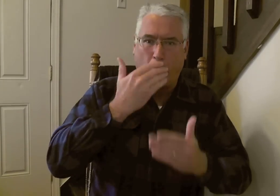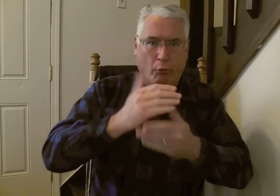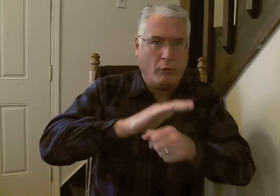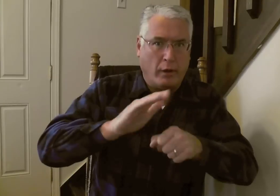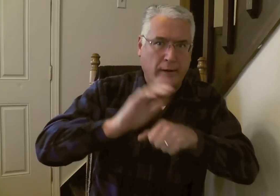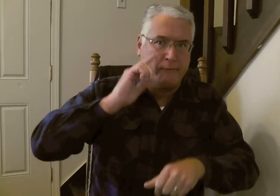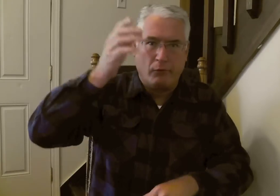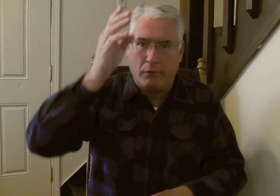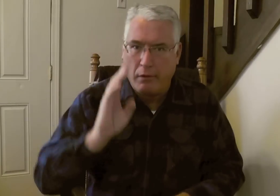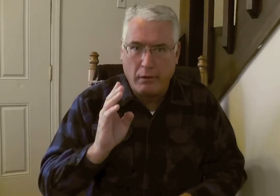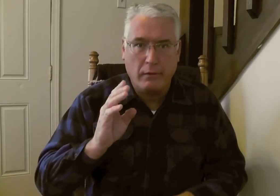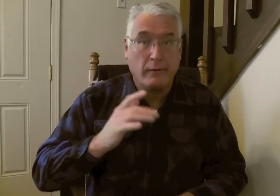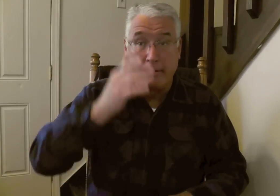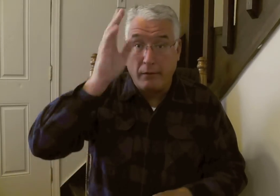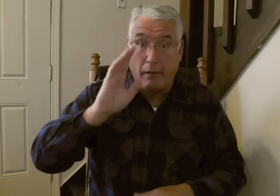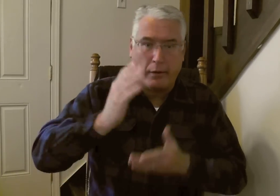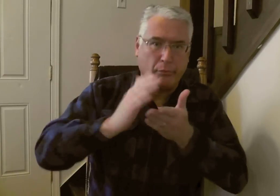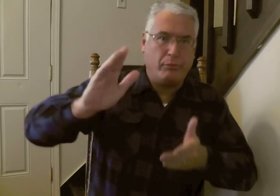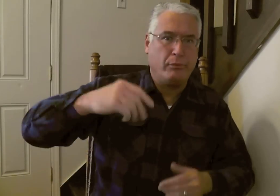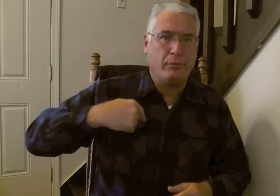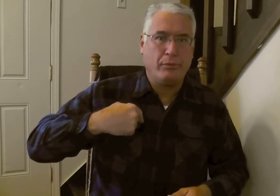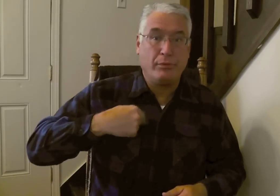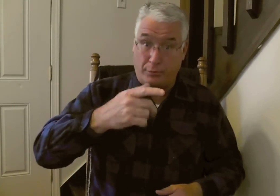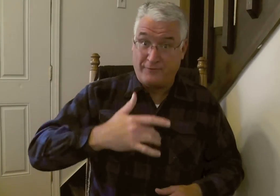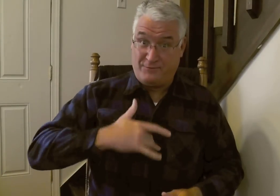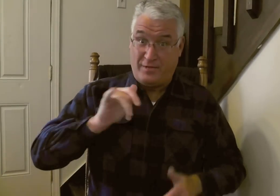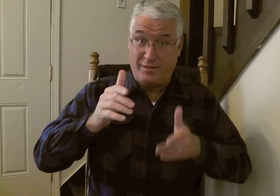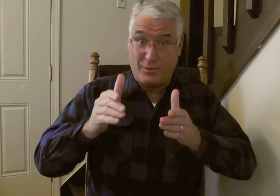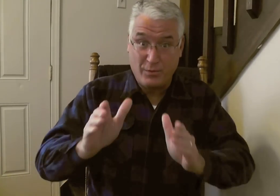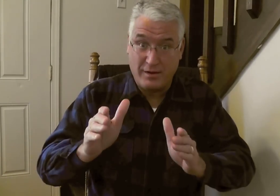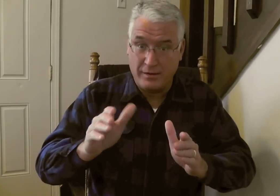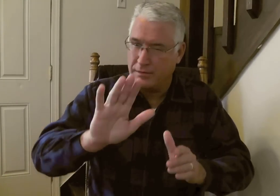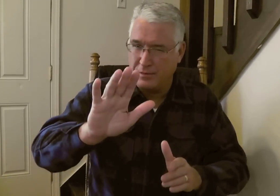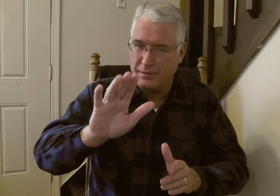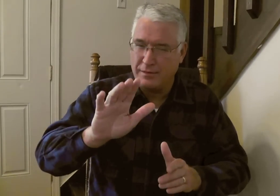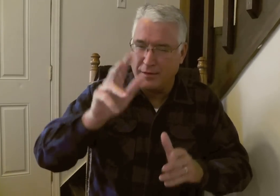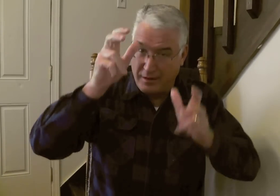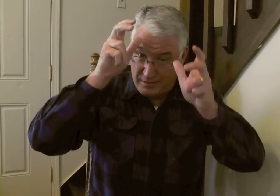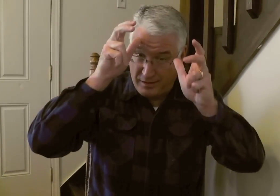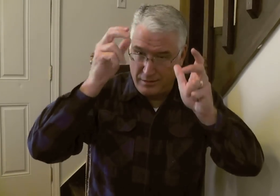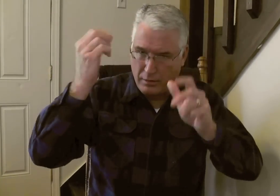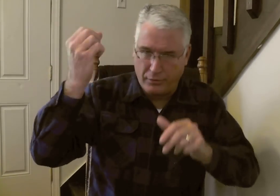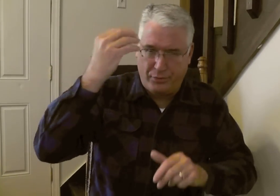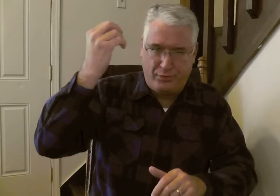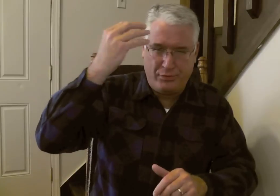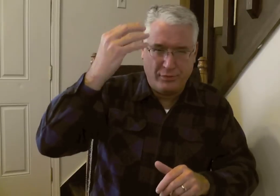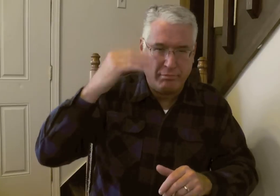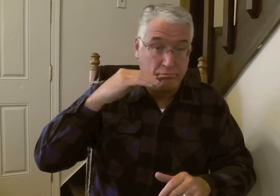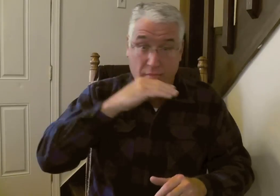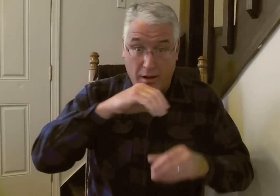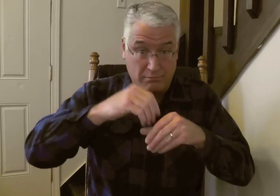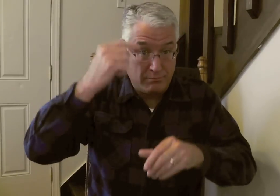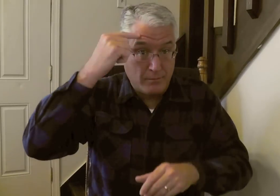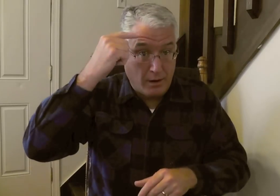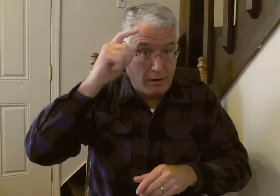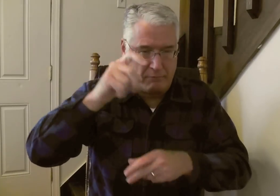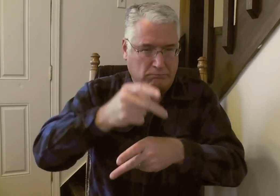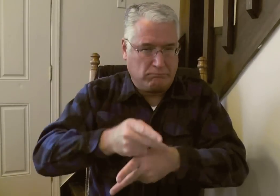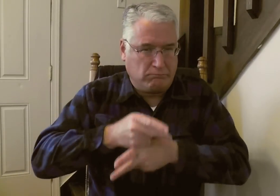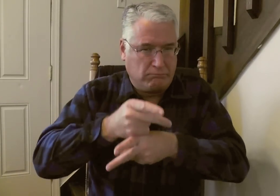minds that make us feel we're not good enough for God and that God has rejected us. You ever feel that way? Satan, he puts lies in our